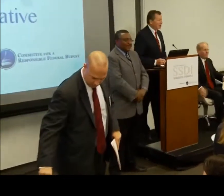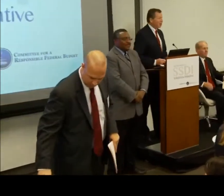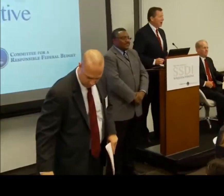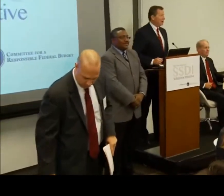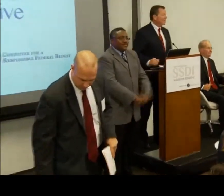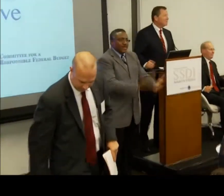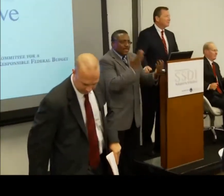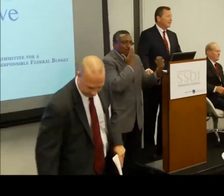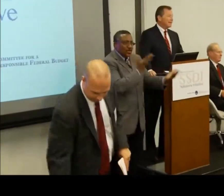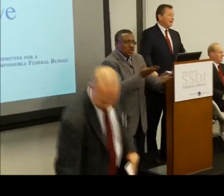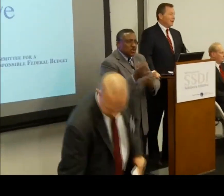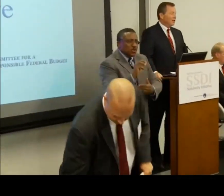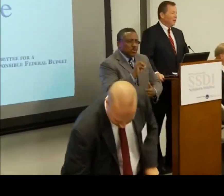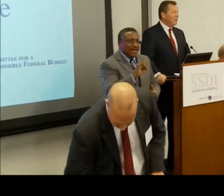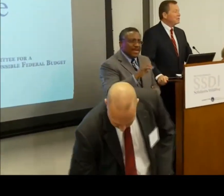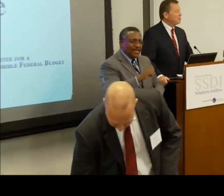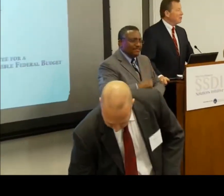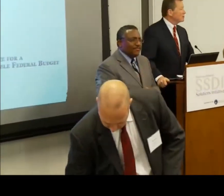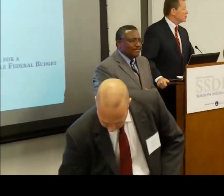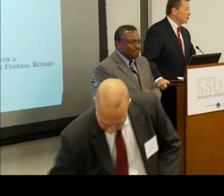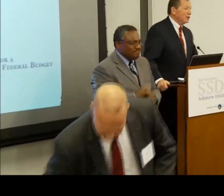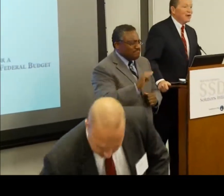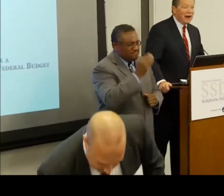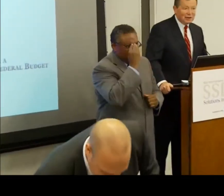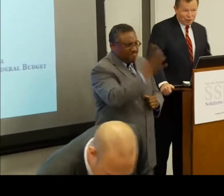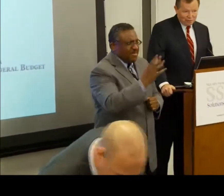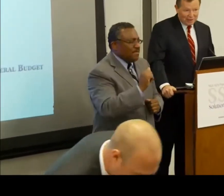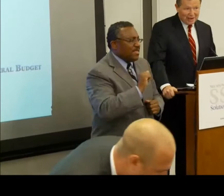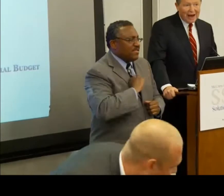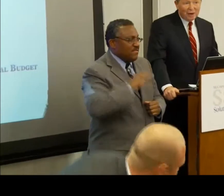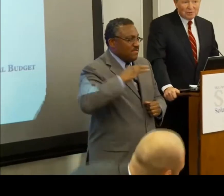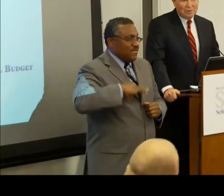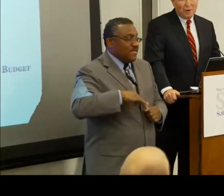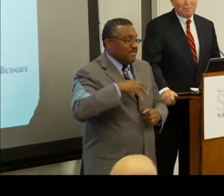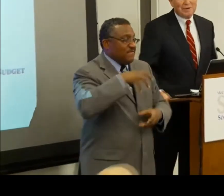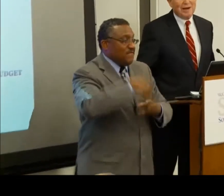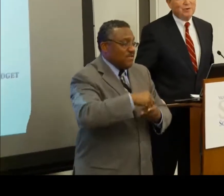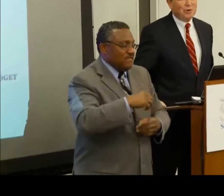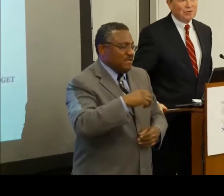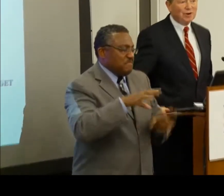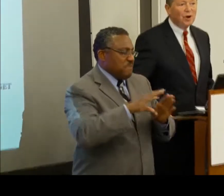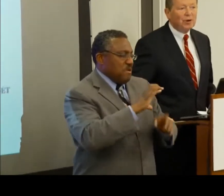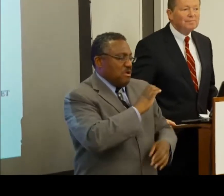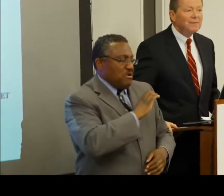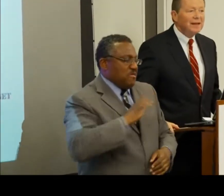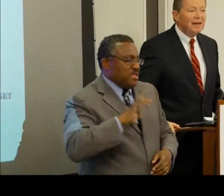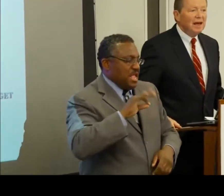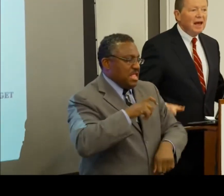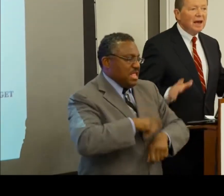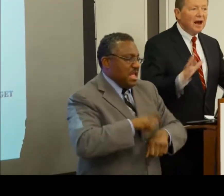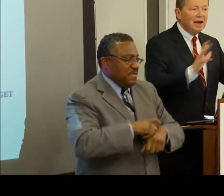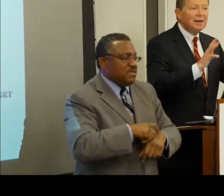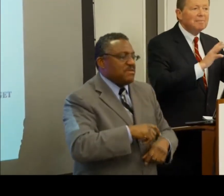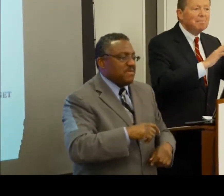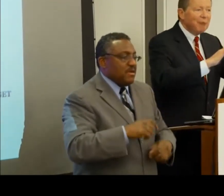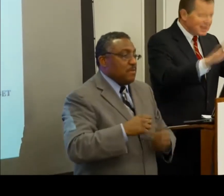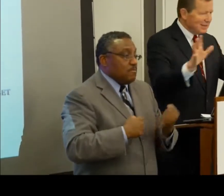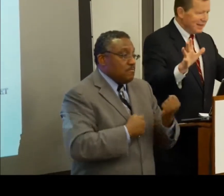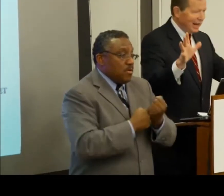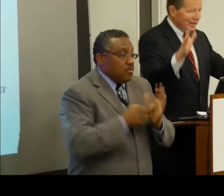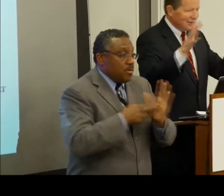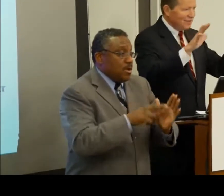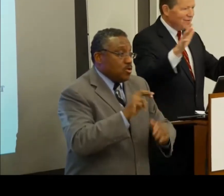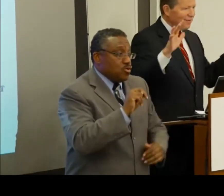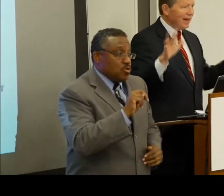Thank you, Mike. Well, I was privileged to serve nine terms in the House representing North Dakota. And on the